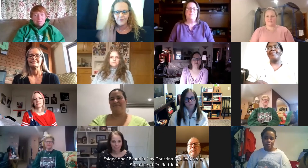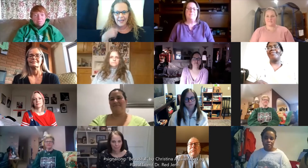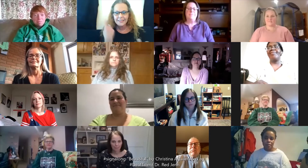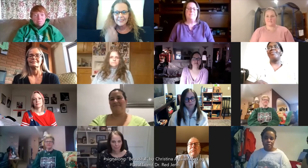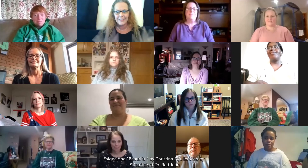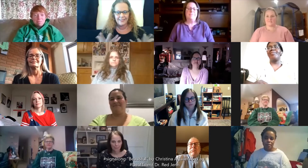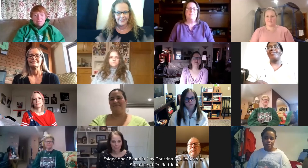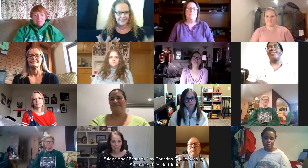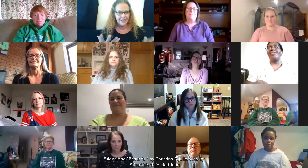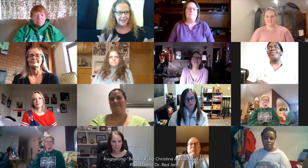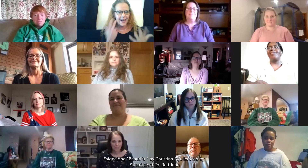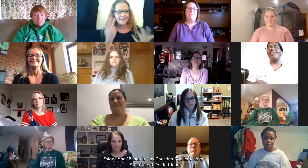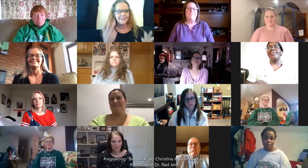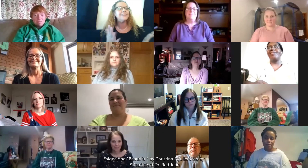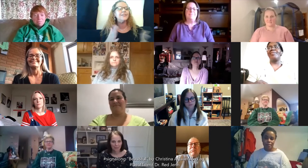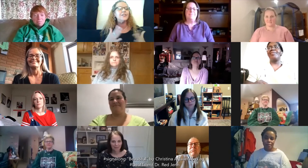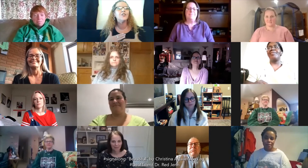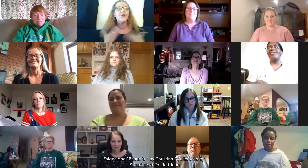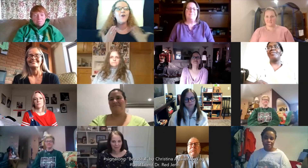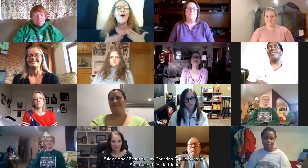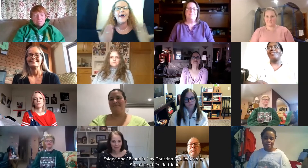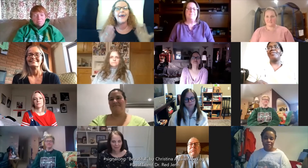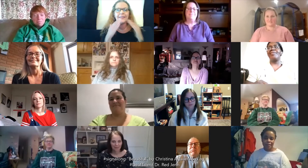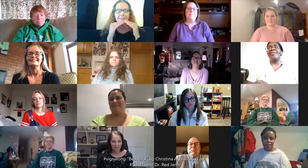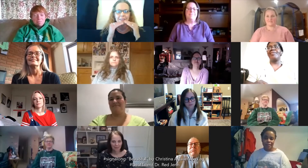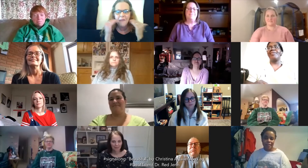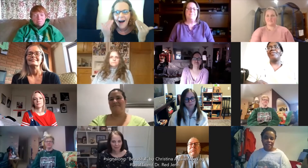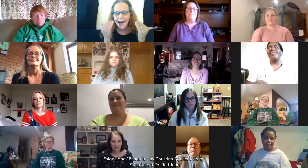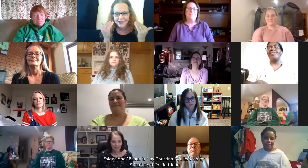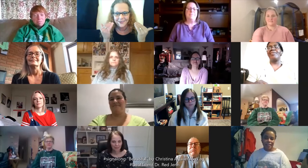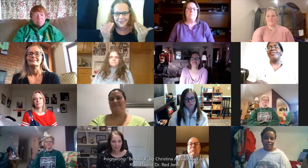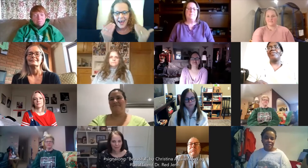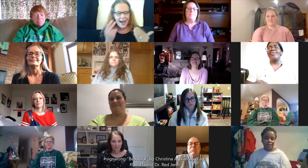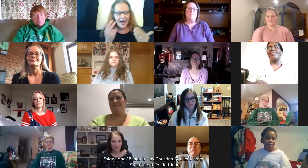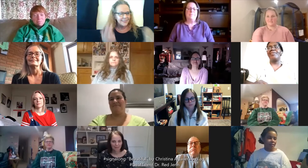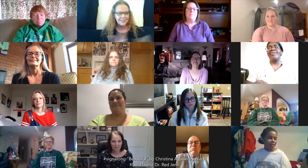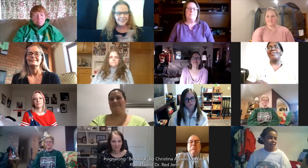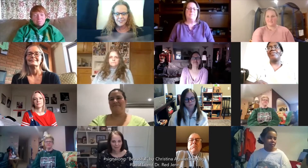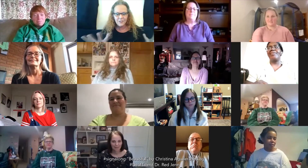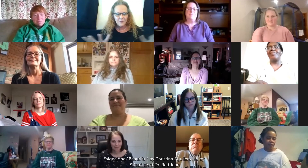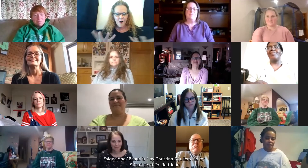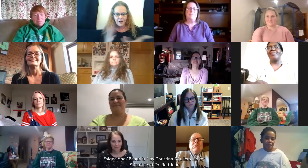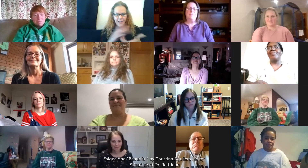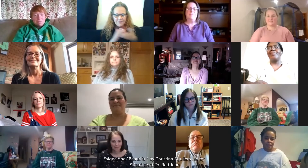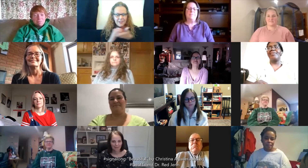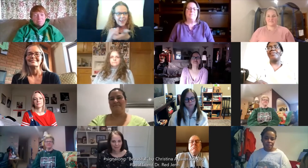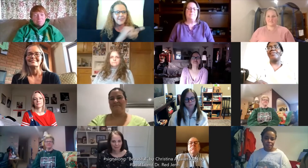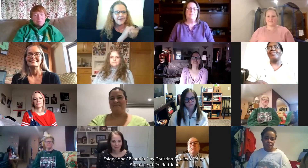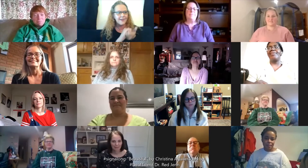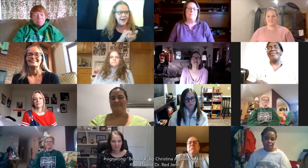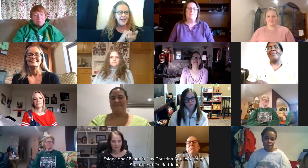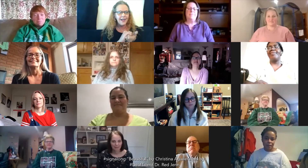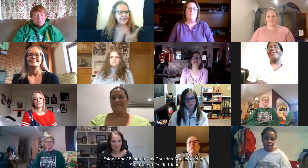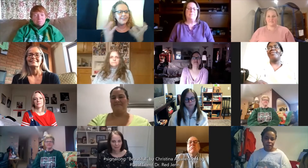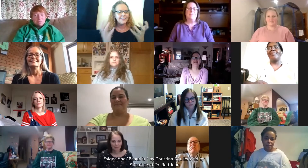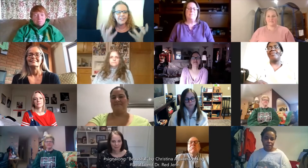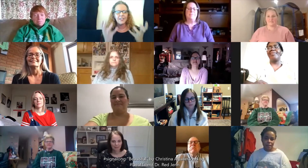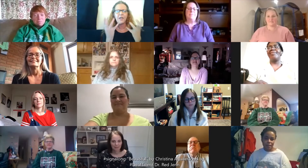faces and to see the joy and the smiles and to see you all come together in such a